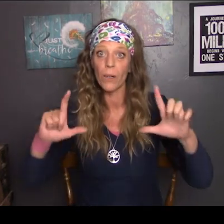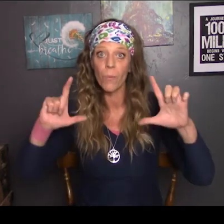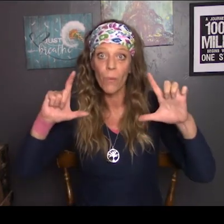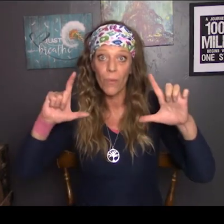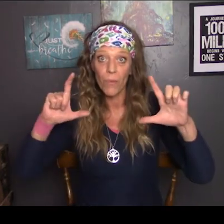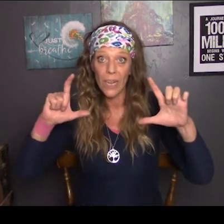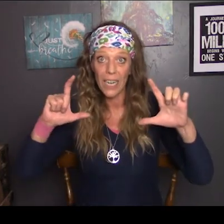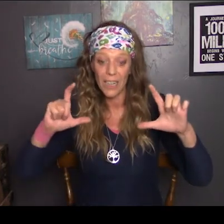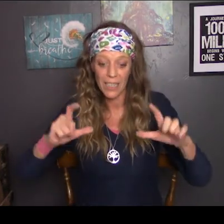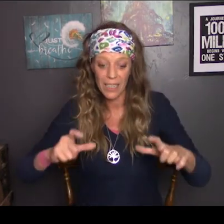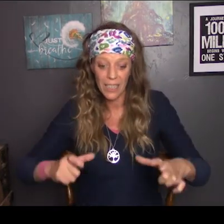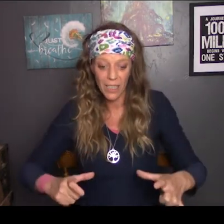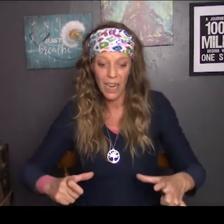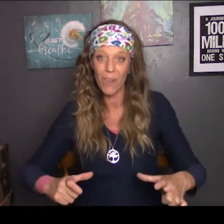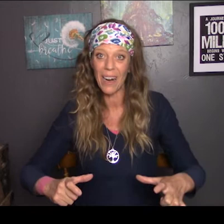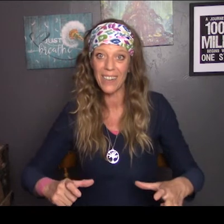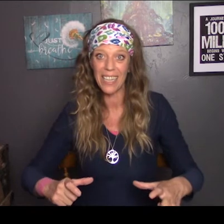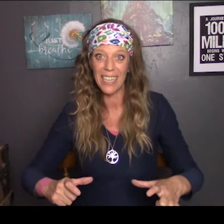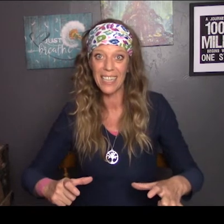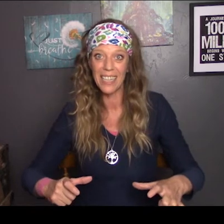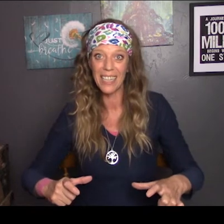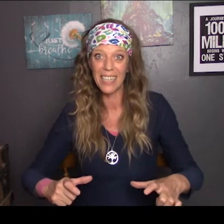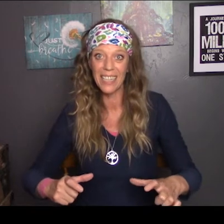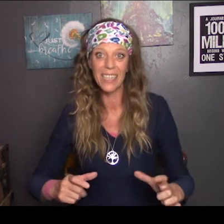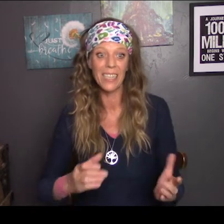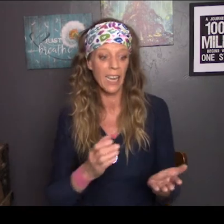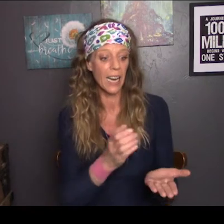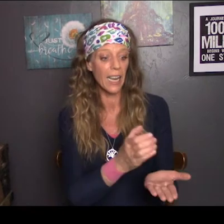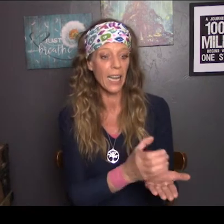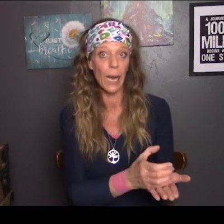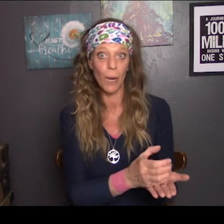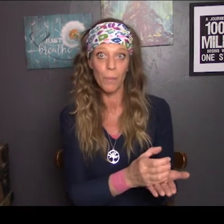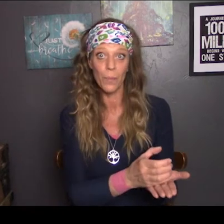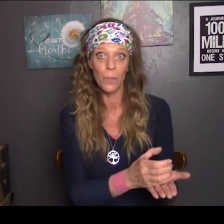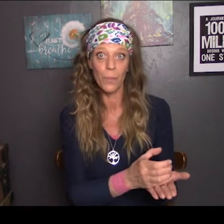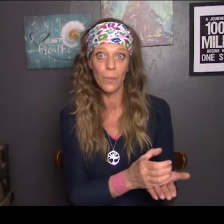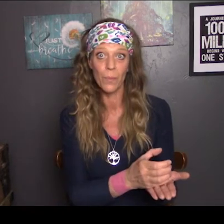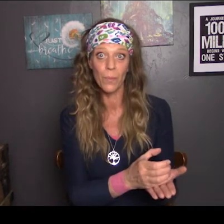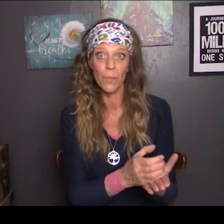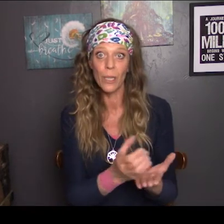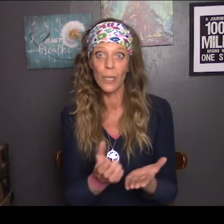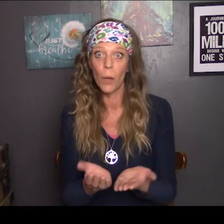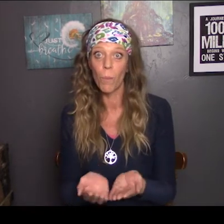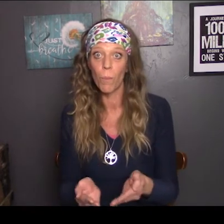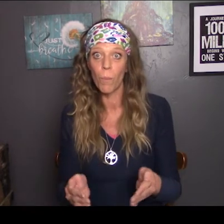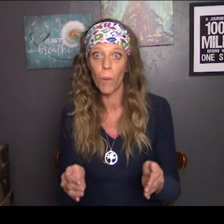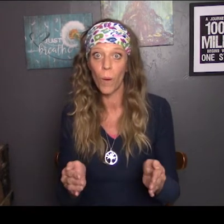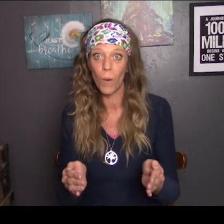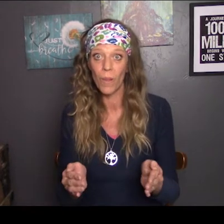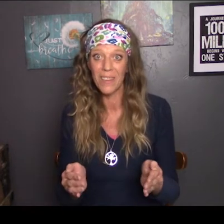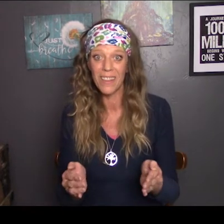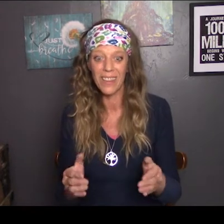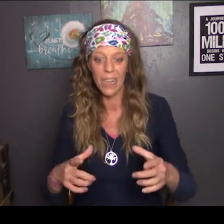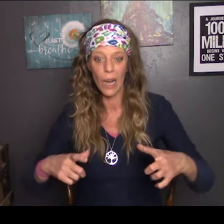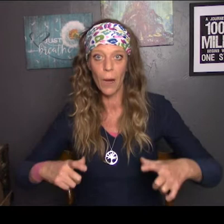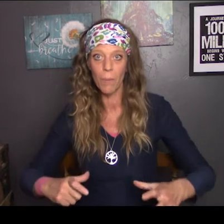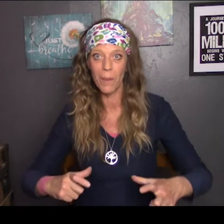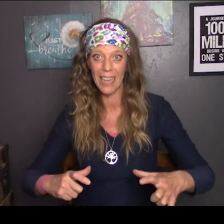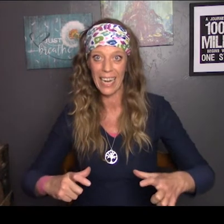fingers around it. Cup, bowl, plate.